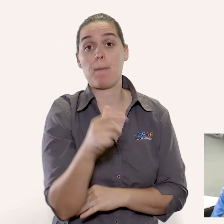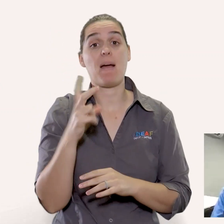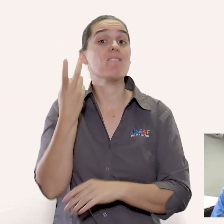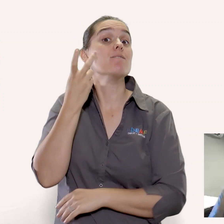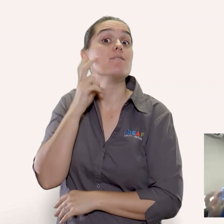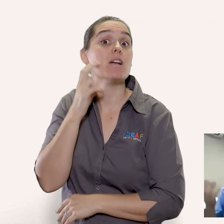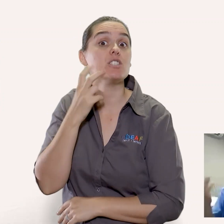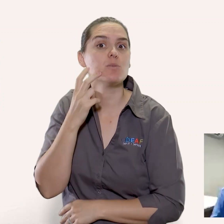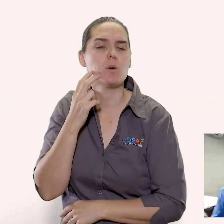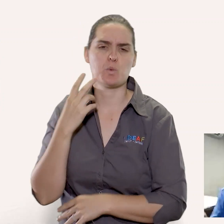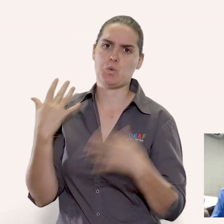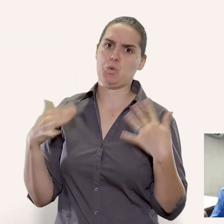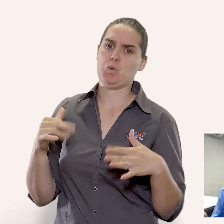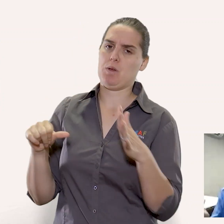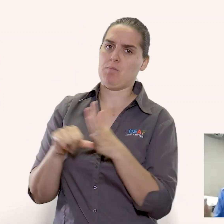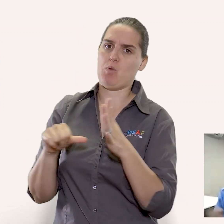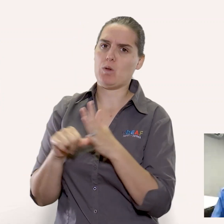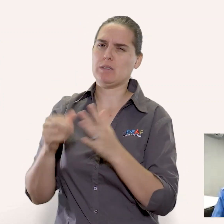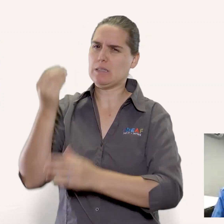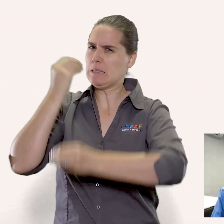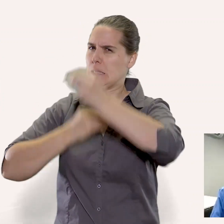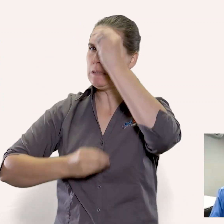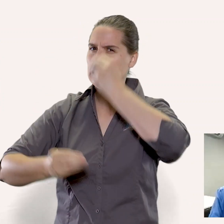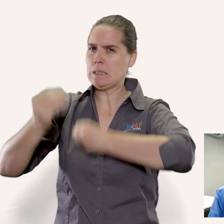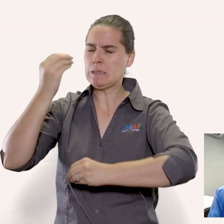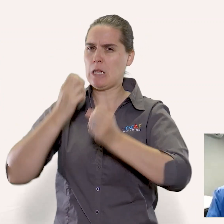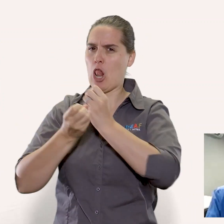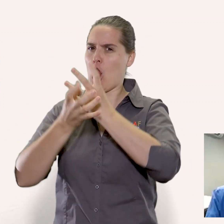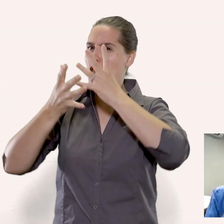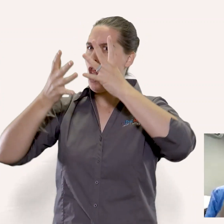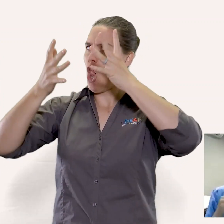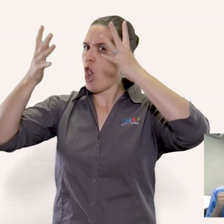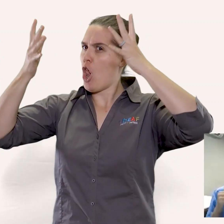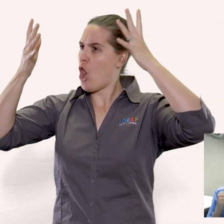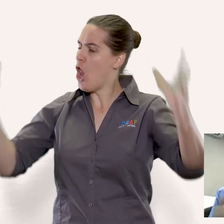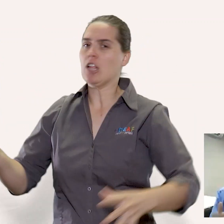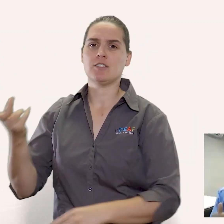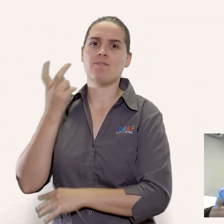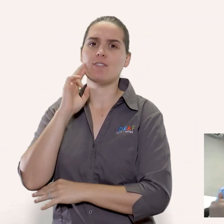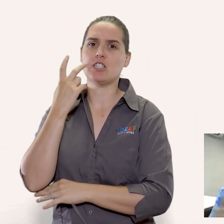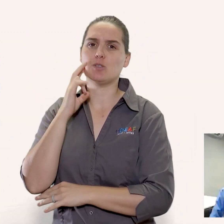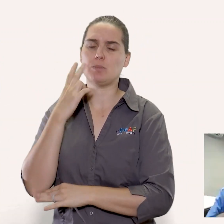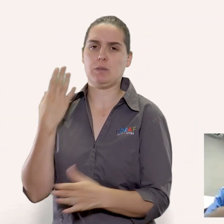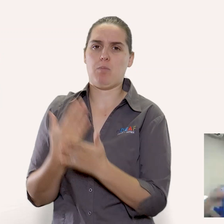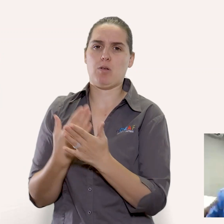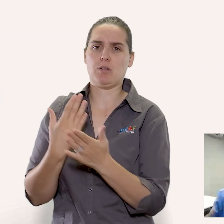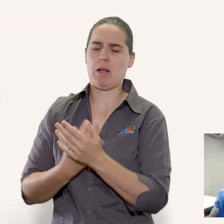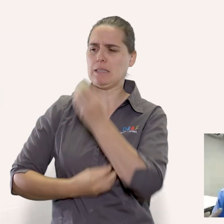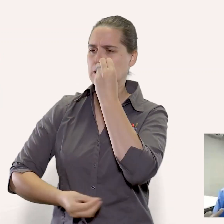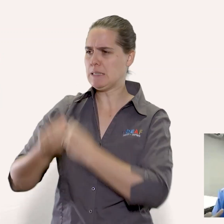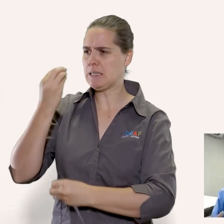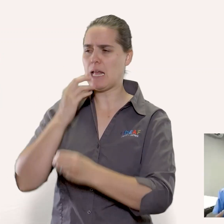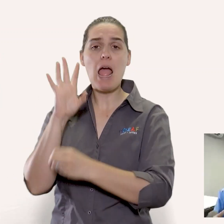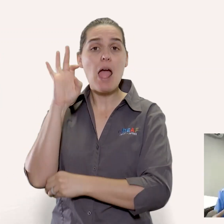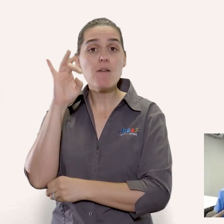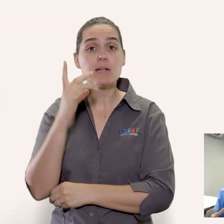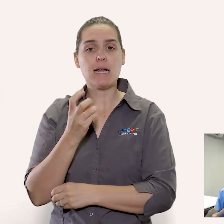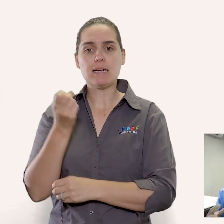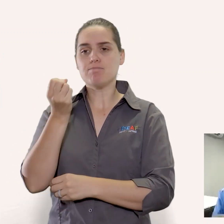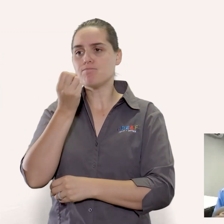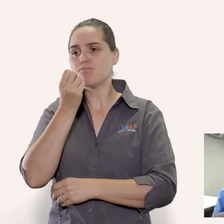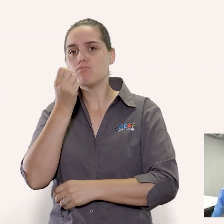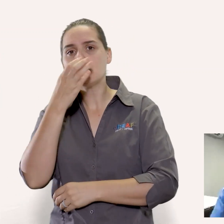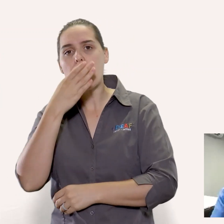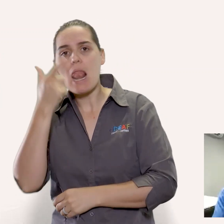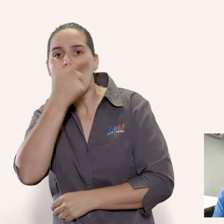and then processed sugars so my advice is eat as much vegetables as part of your meals on a daily